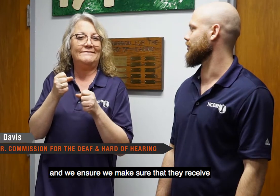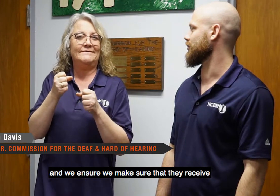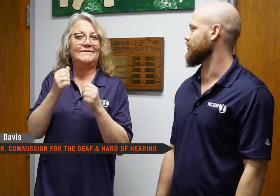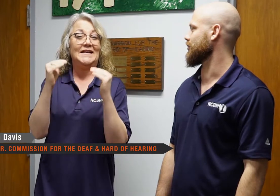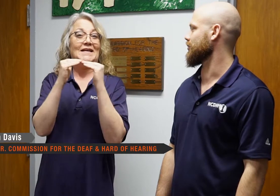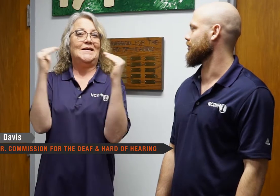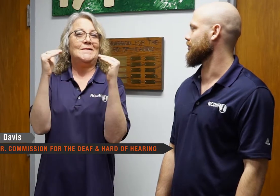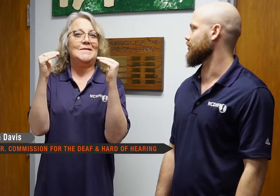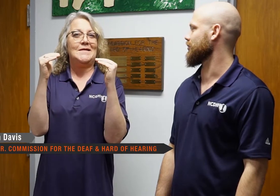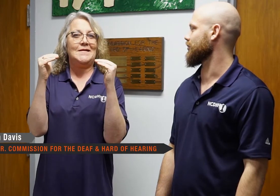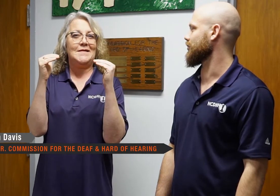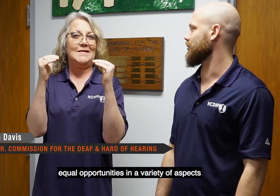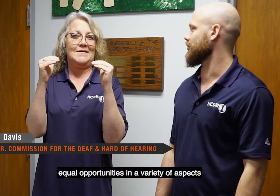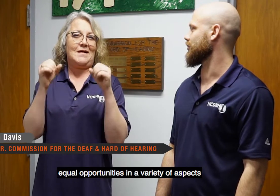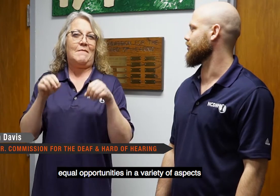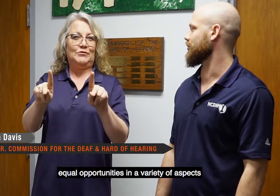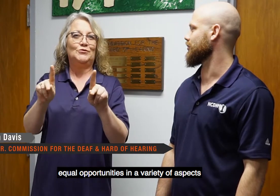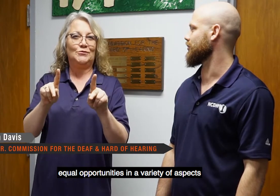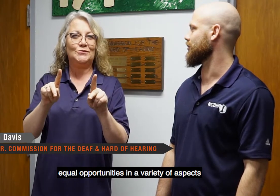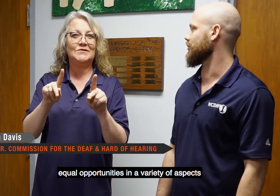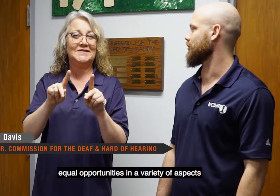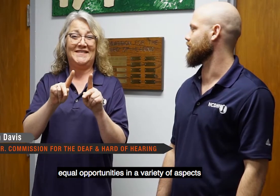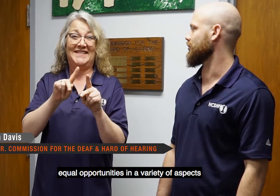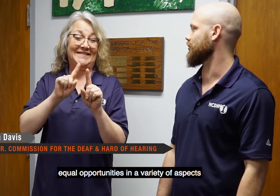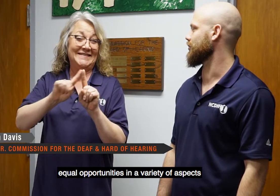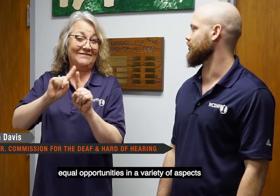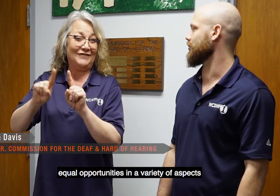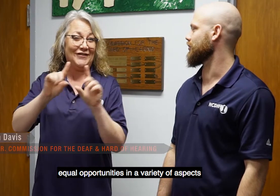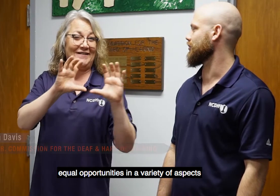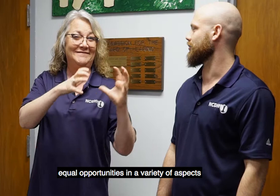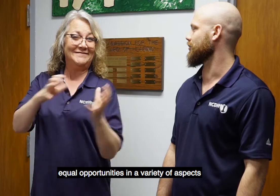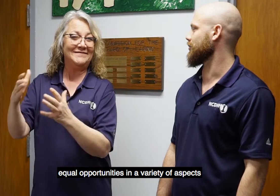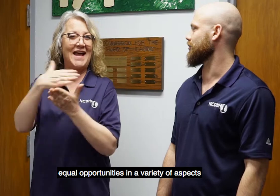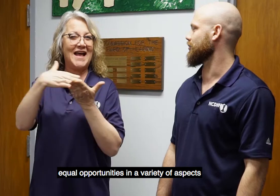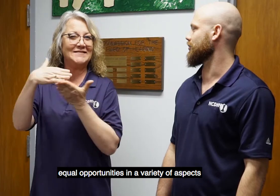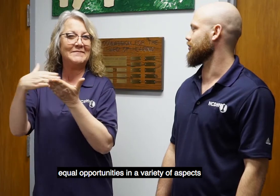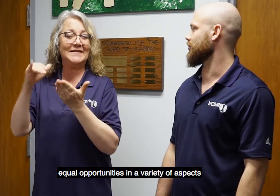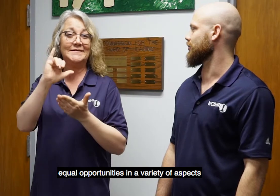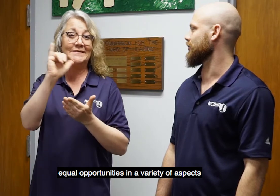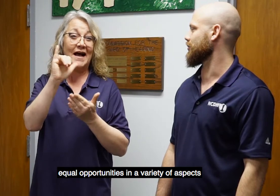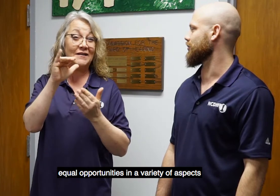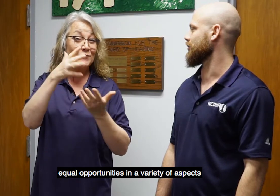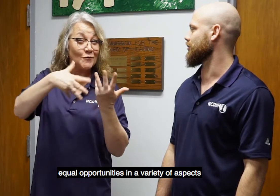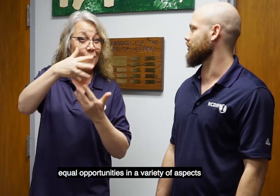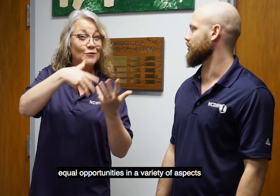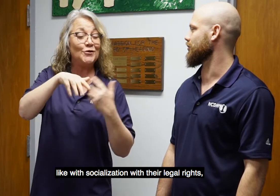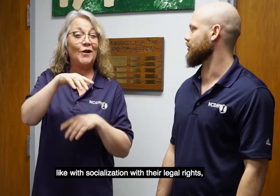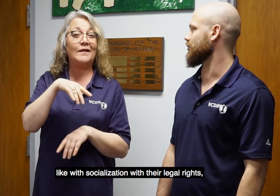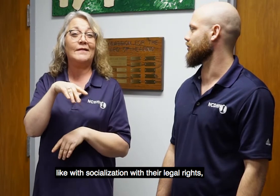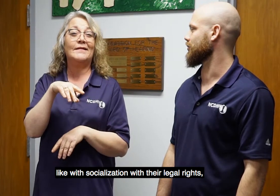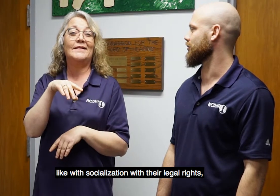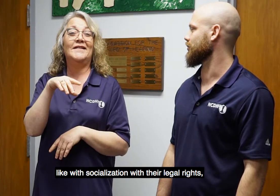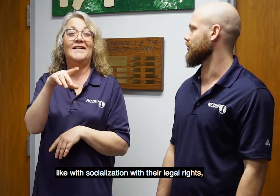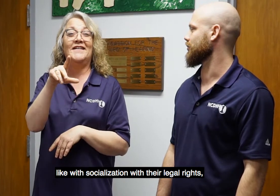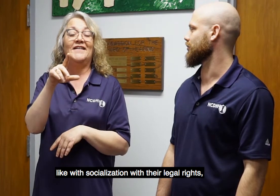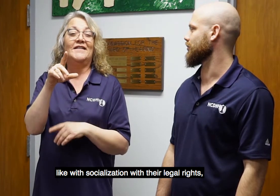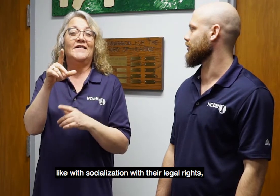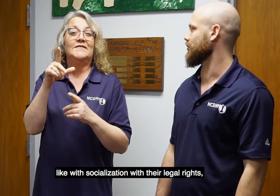equal opportunities in a variety of aspects, like with socialization,